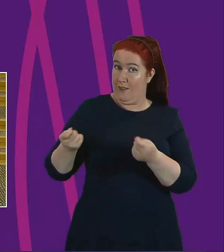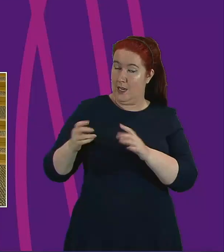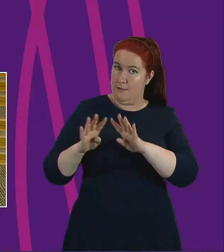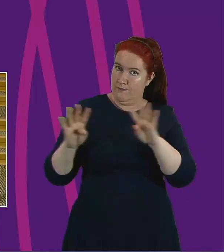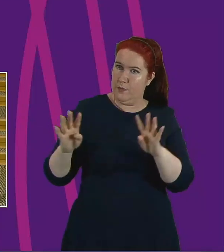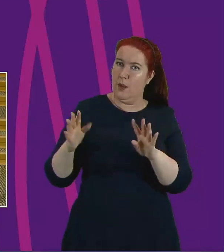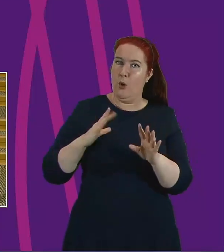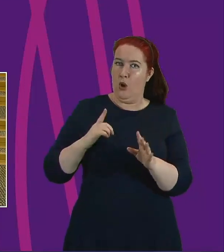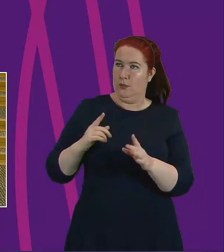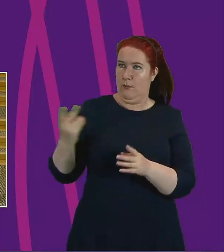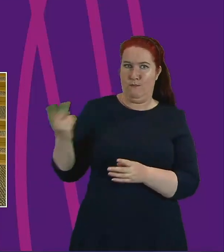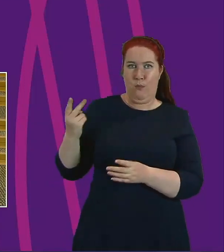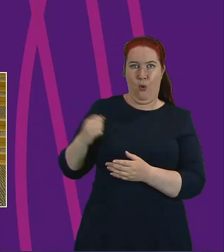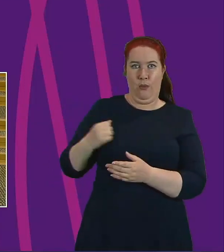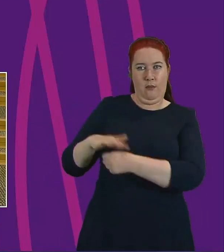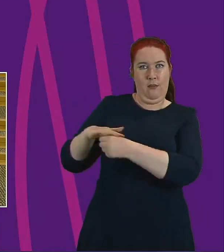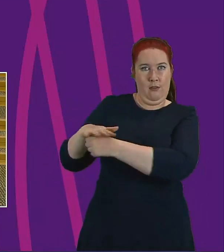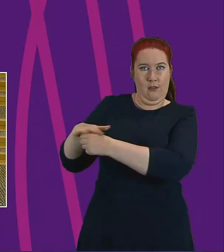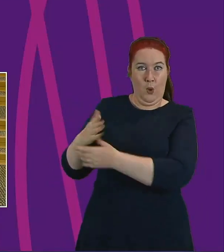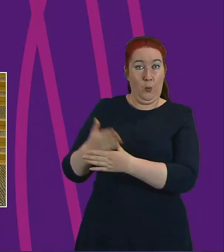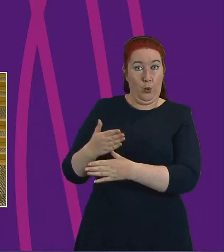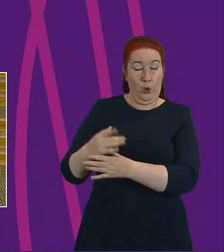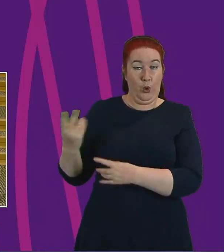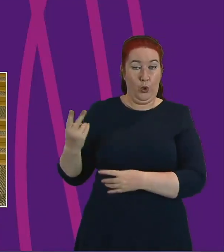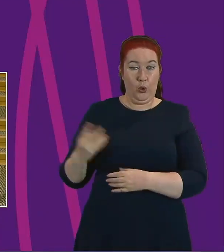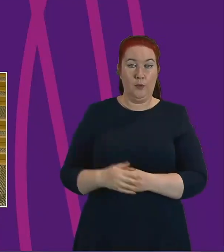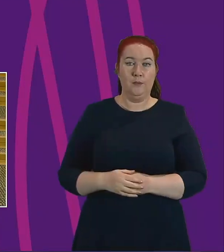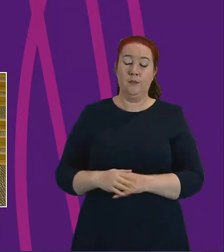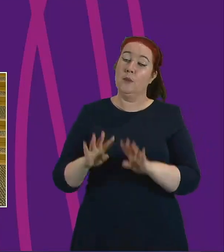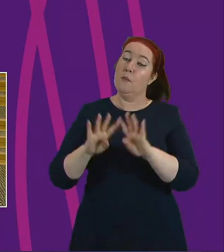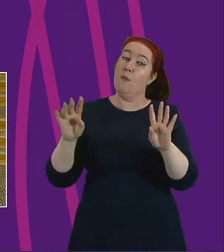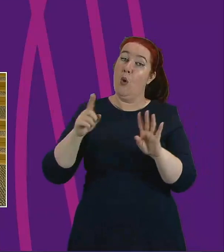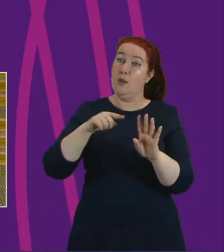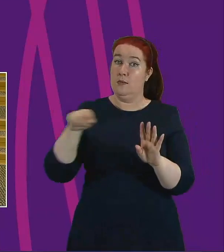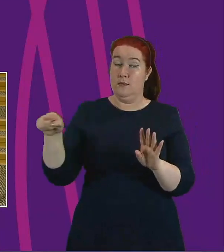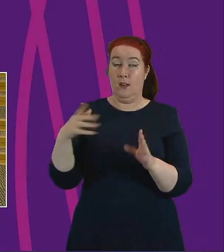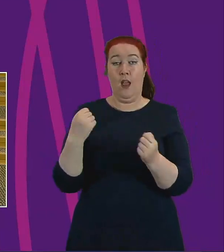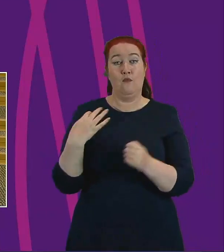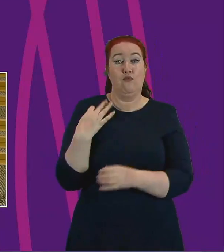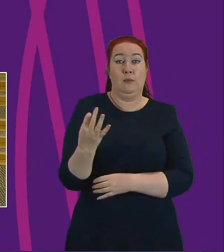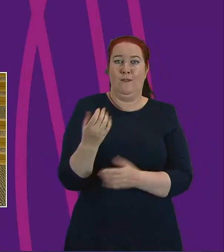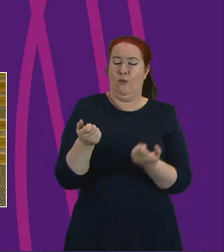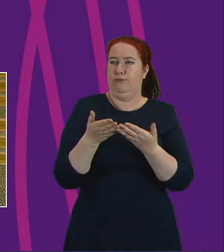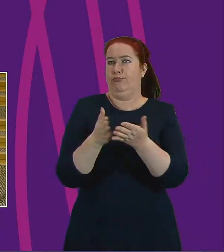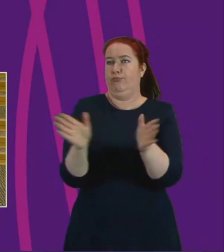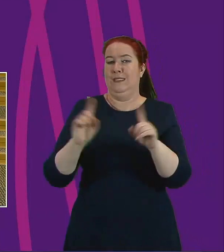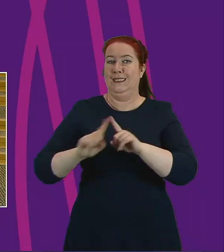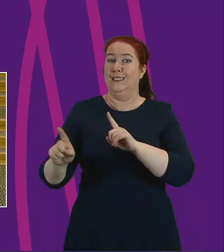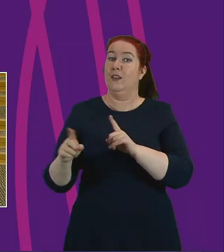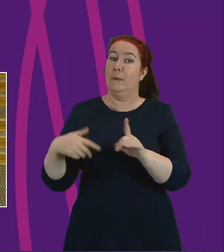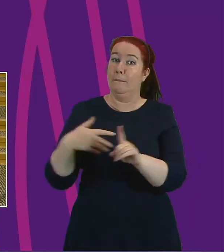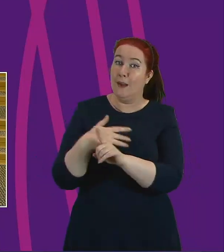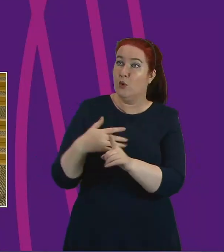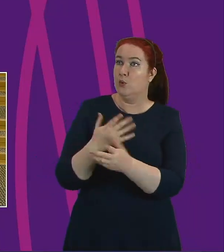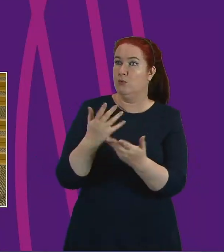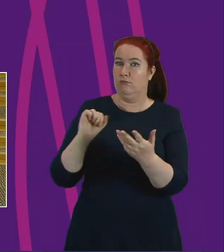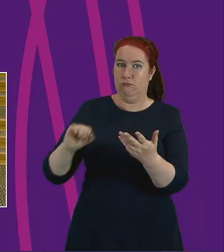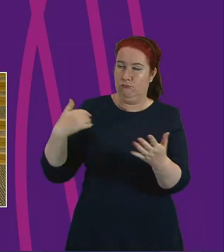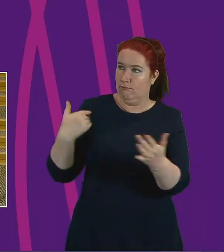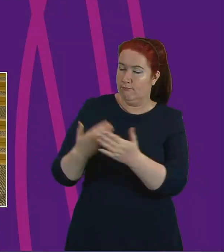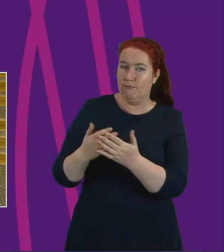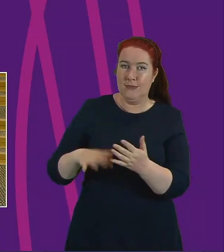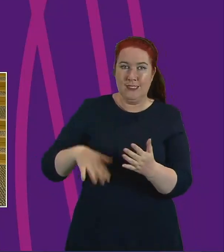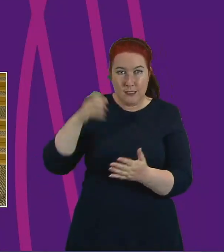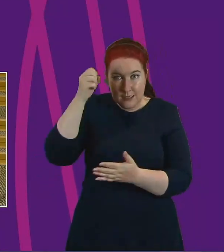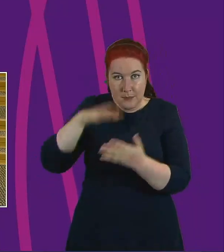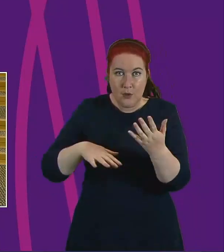portfolio working that is required. The board will contain representatives from a broad range of backgrounds and sectors with experience and knowledge